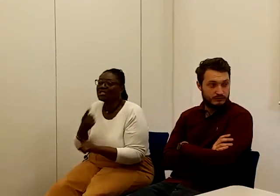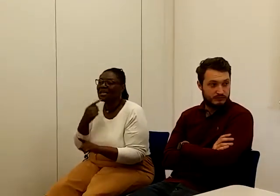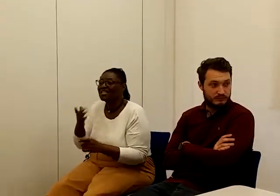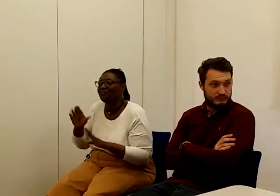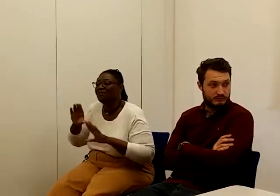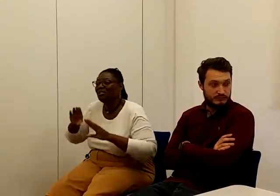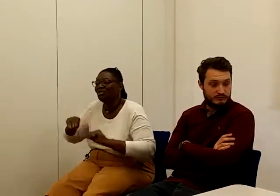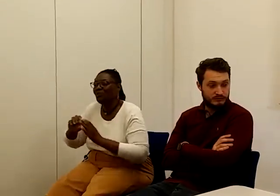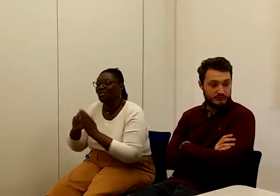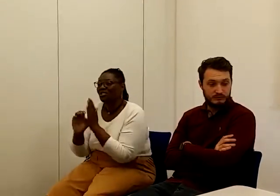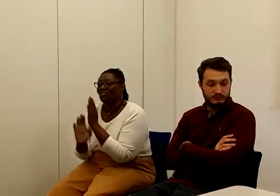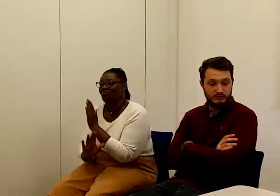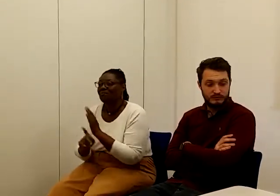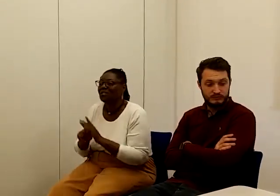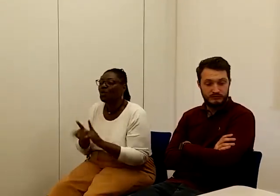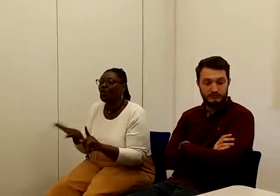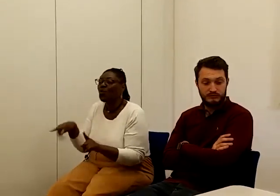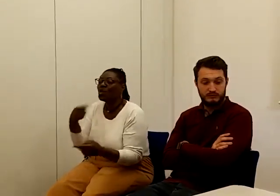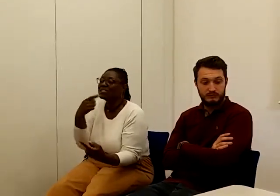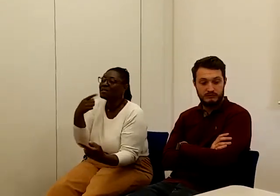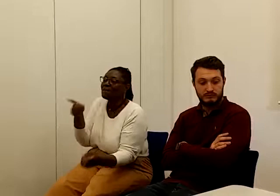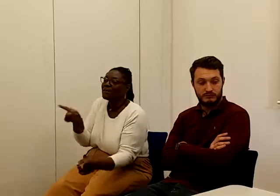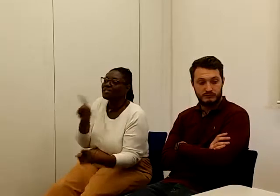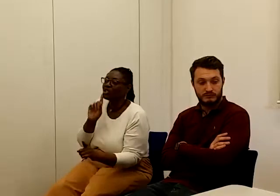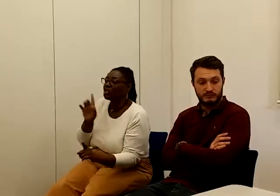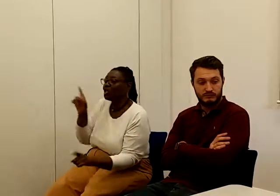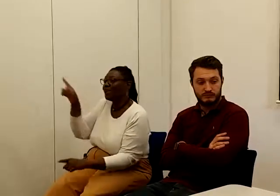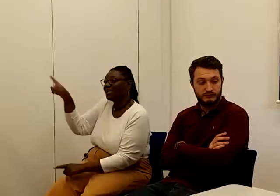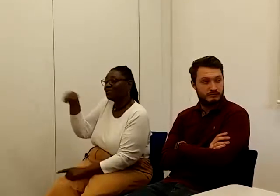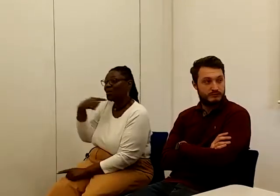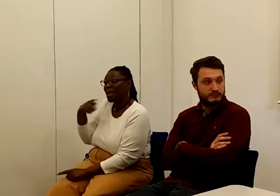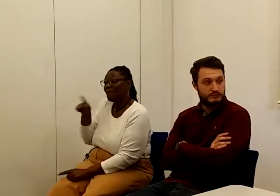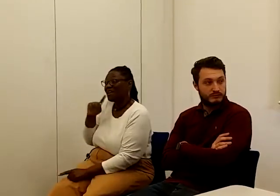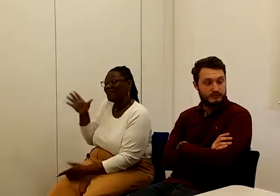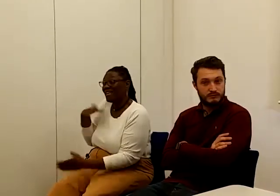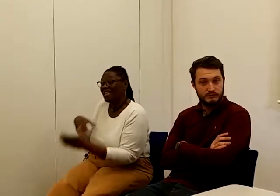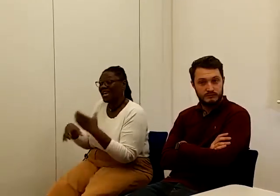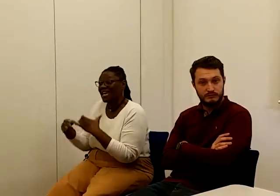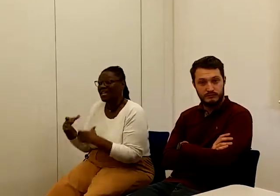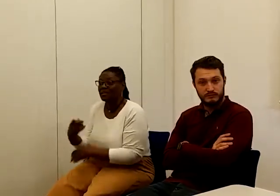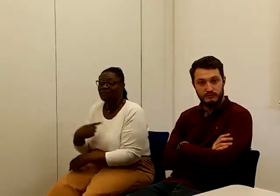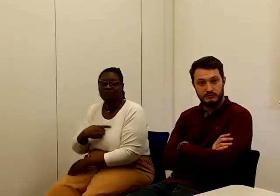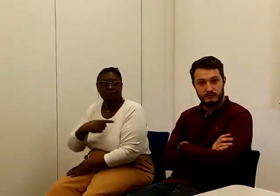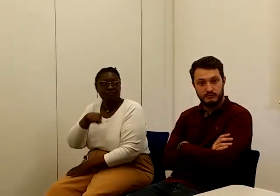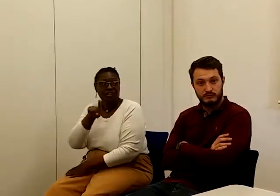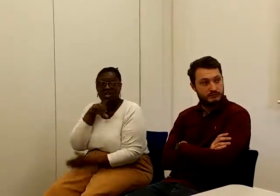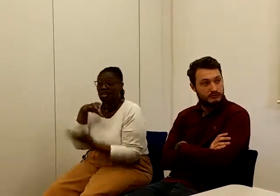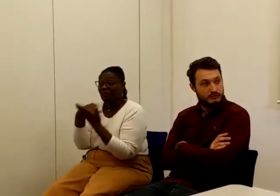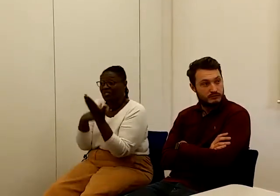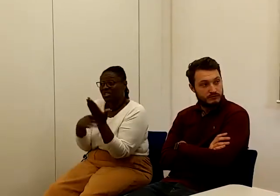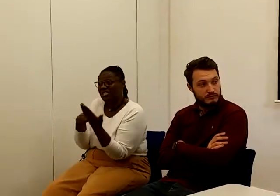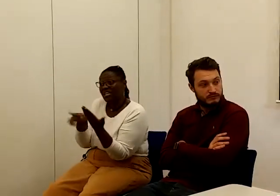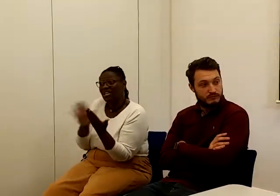scrapped. What's the message going to be to Labour if they get in? Conditionality is wrong for everyone.